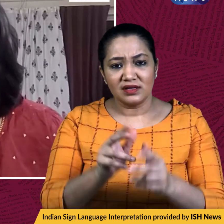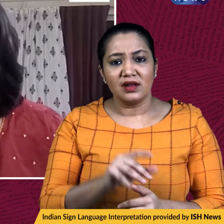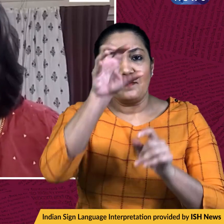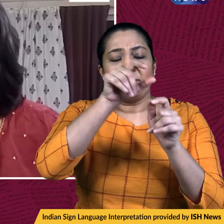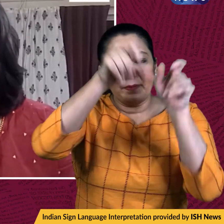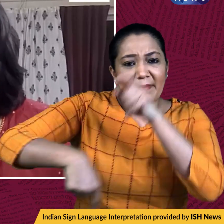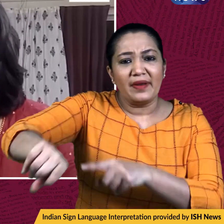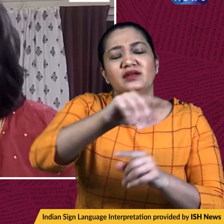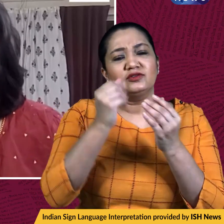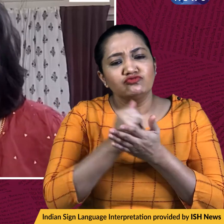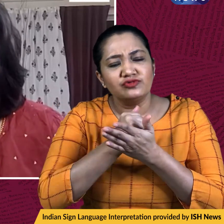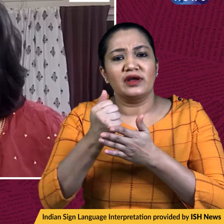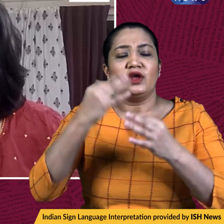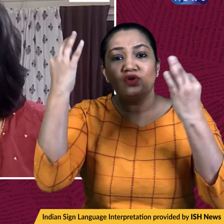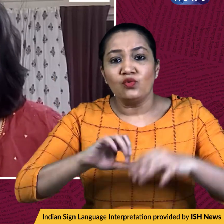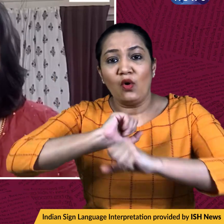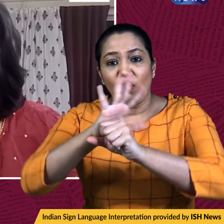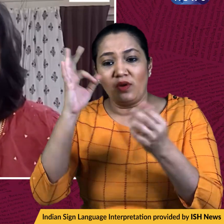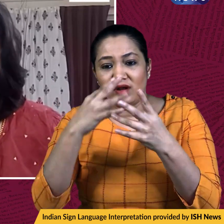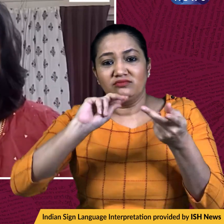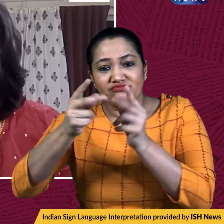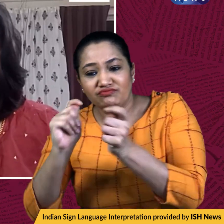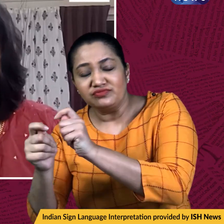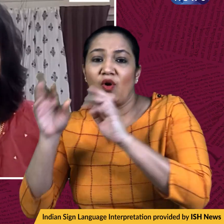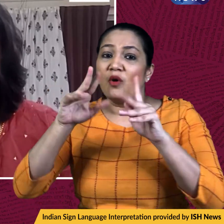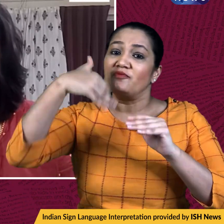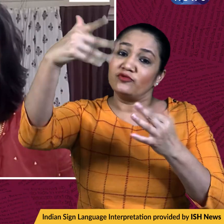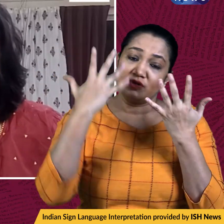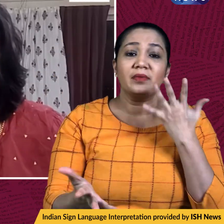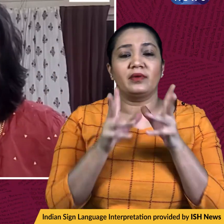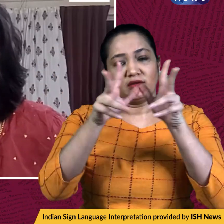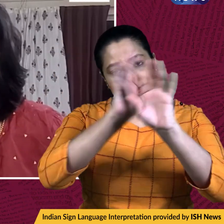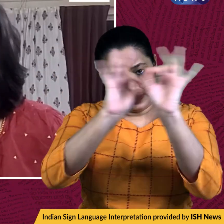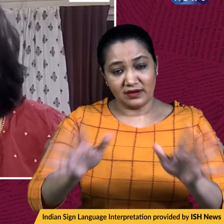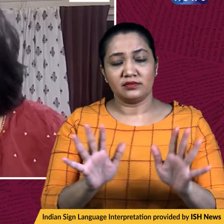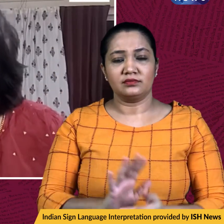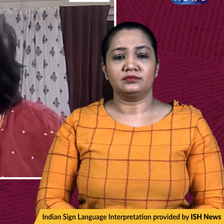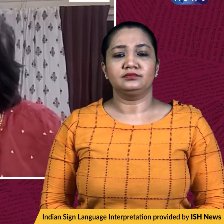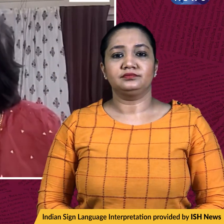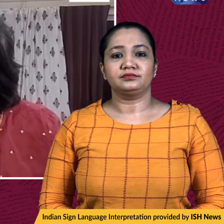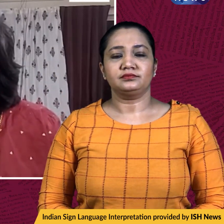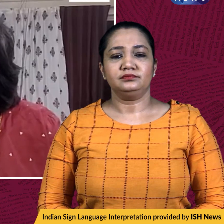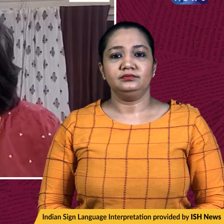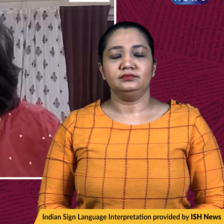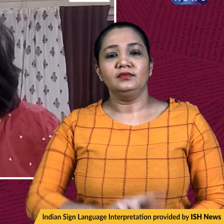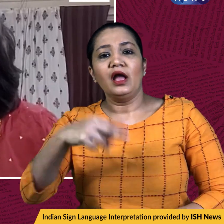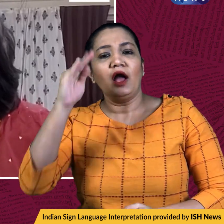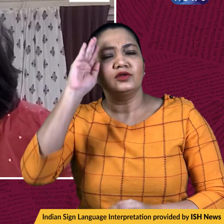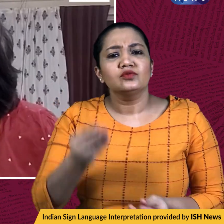countrymen to prepare for new COVID variants in the future. Now, the news now, starting off with an update